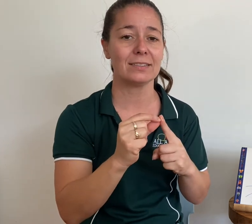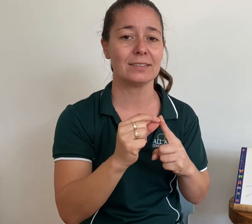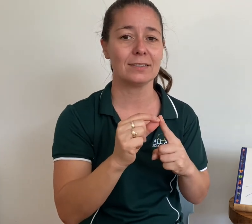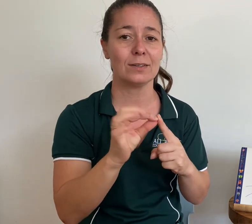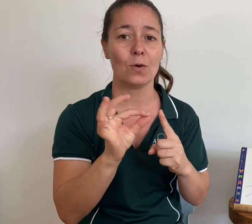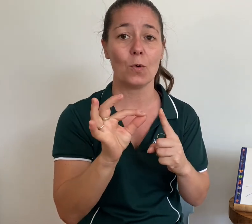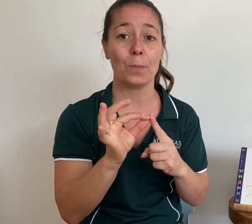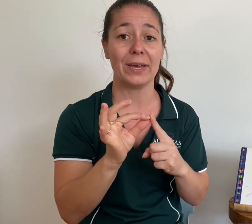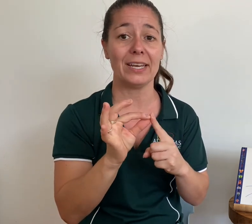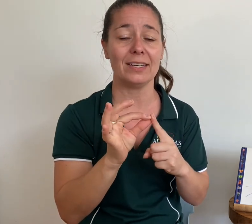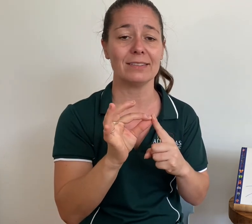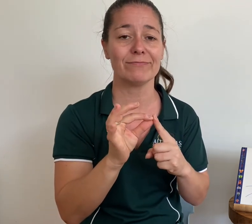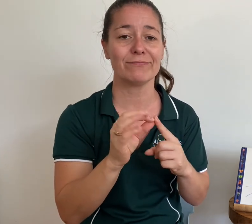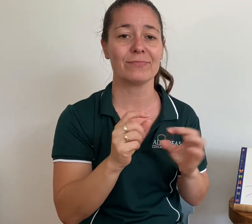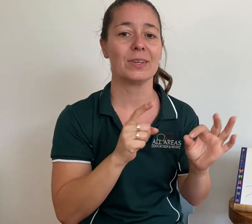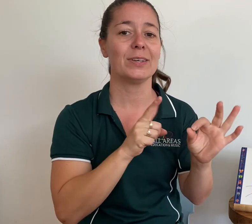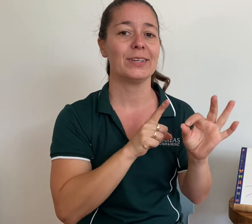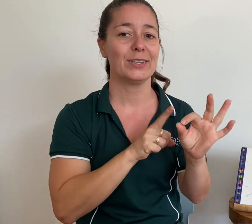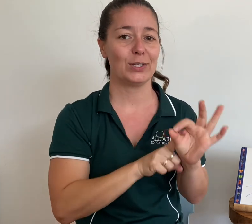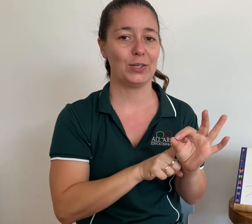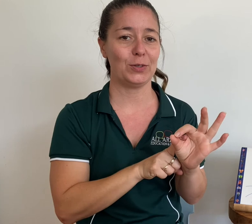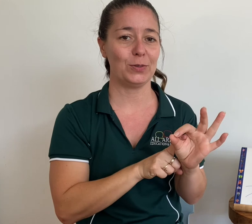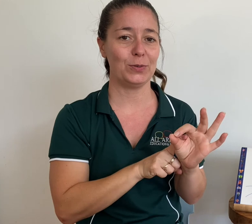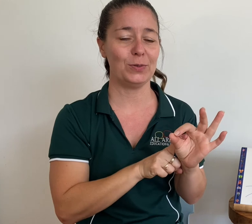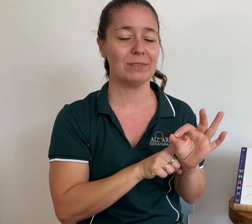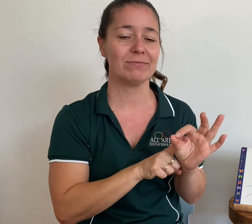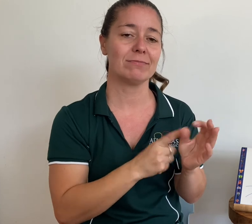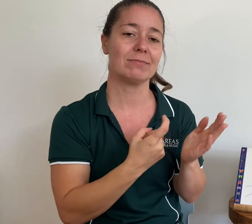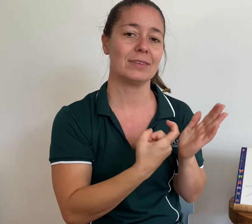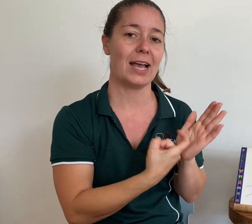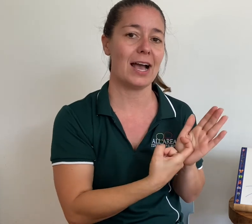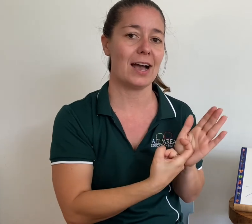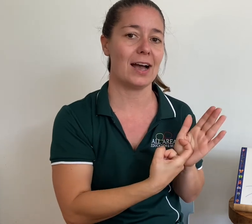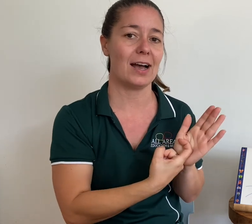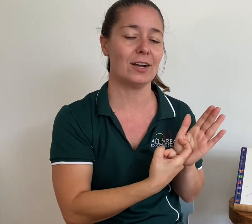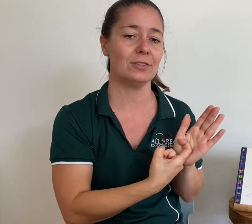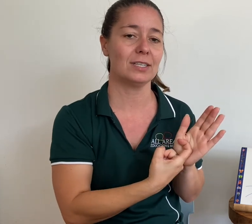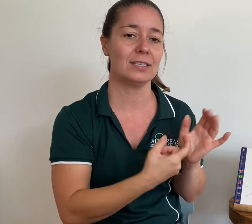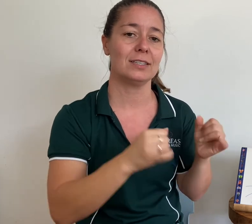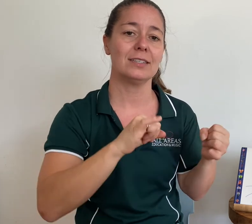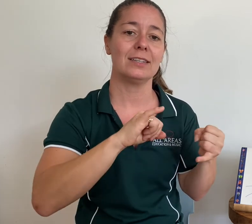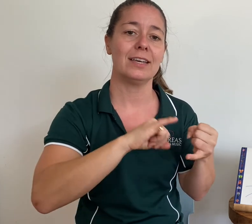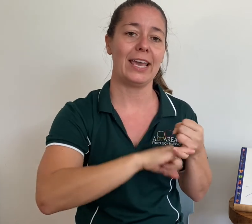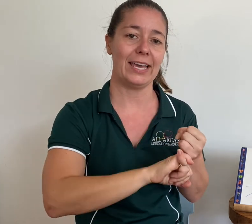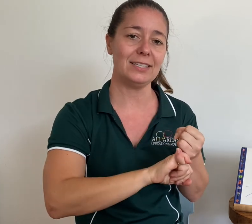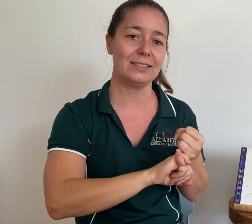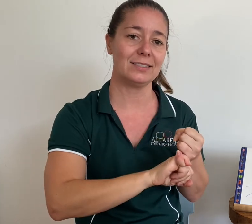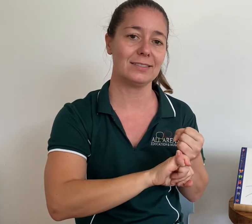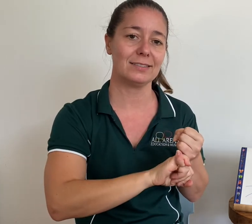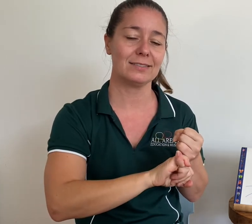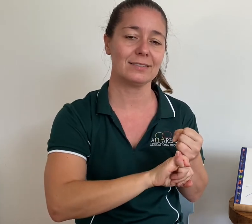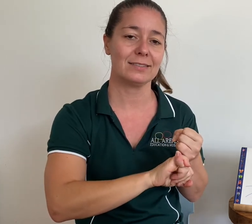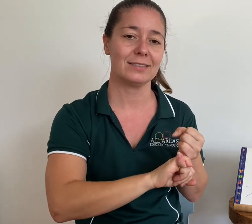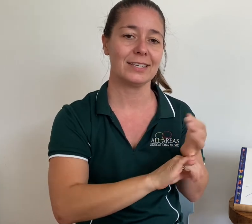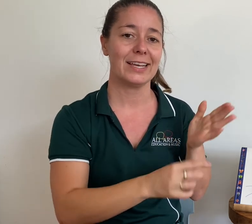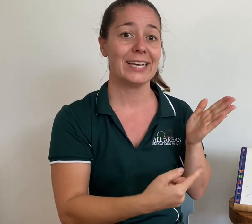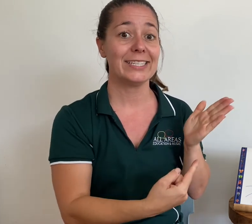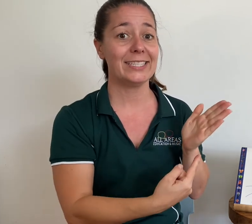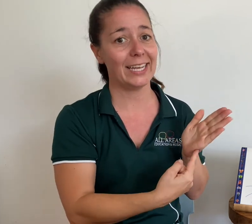Q, R, S, T,